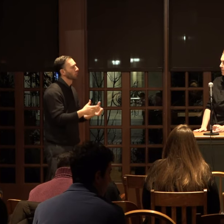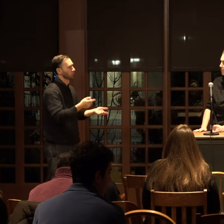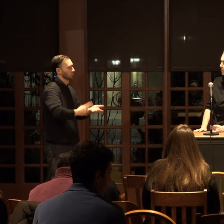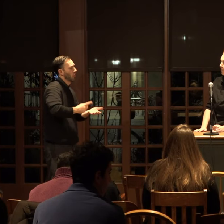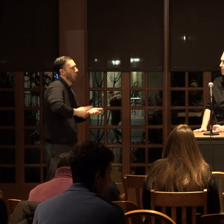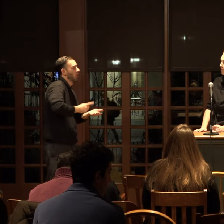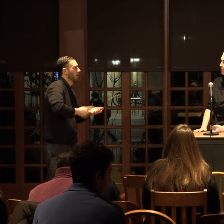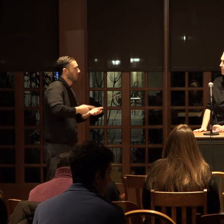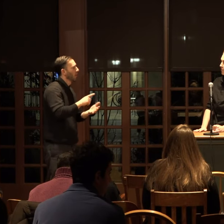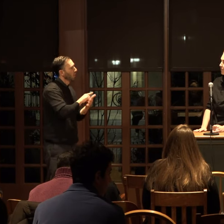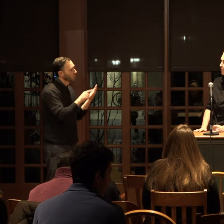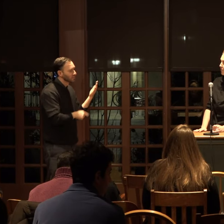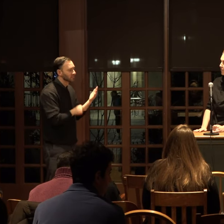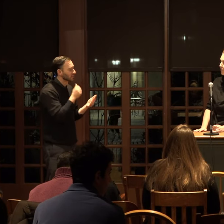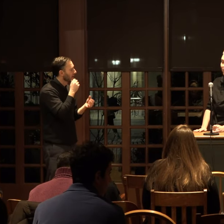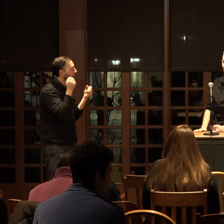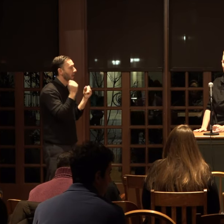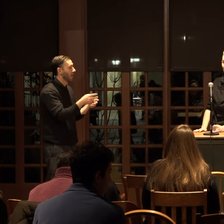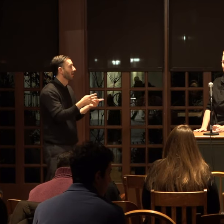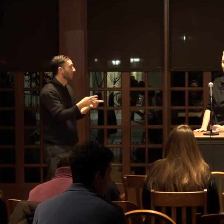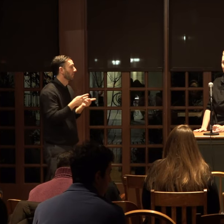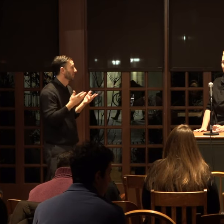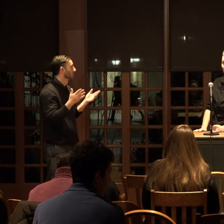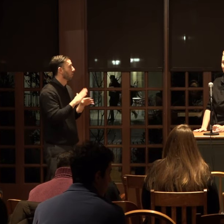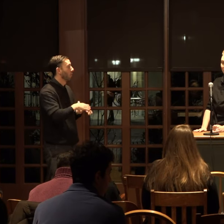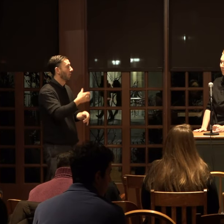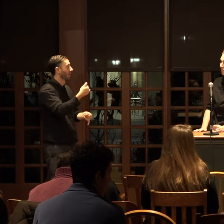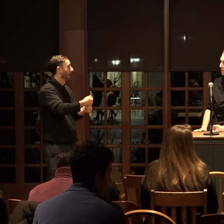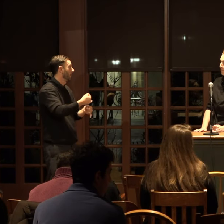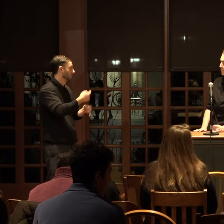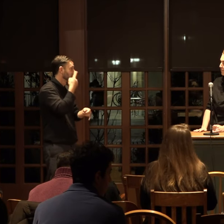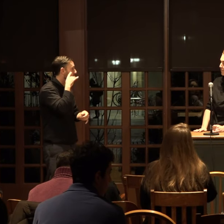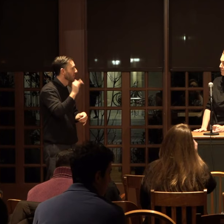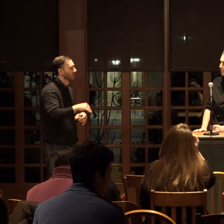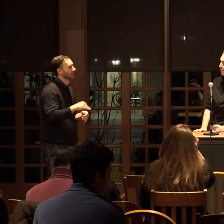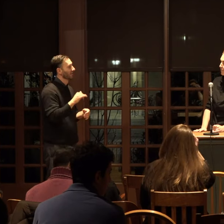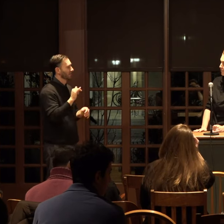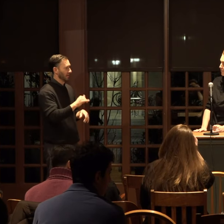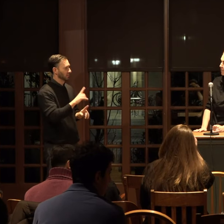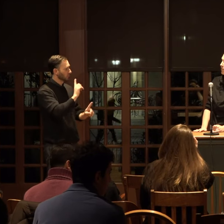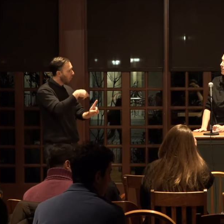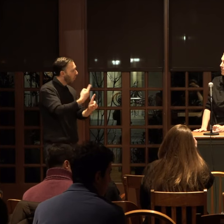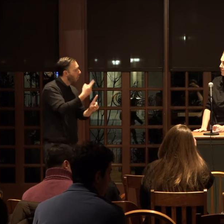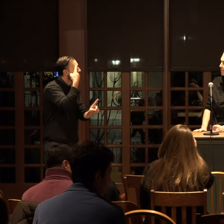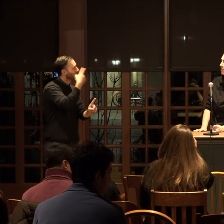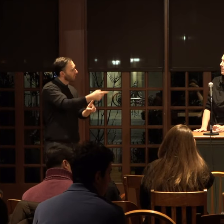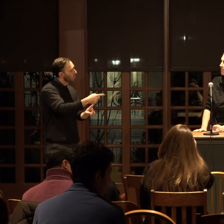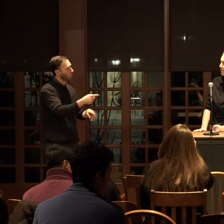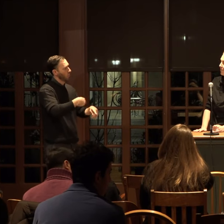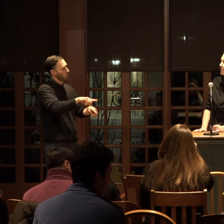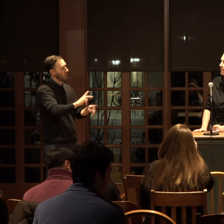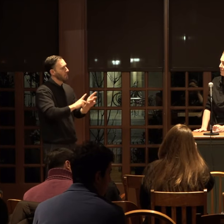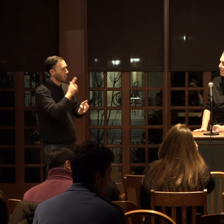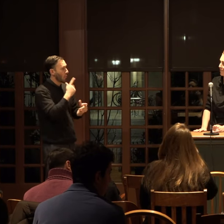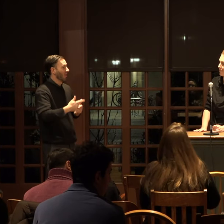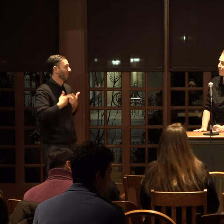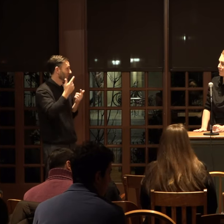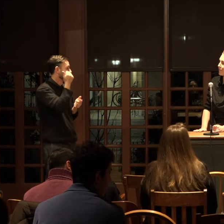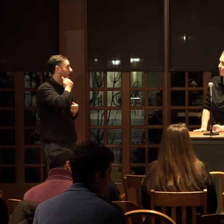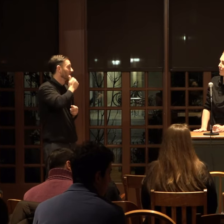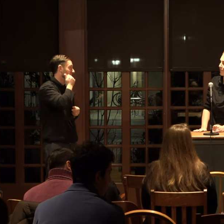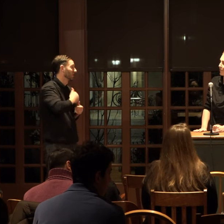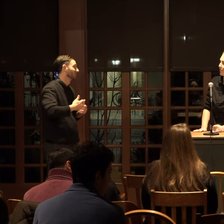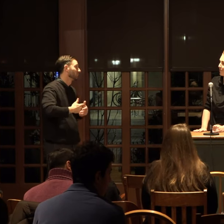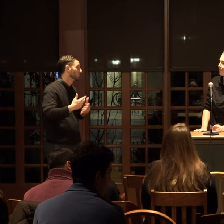about these things because there aren't a lot of spaces on campus for that I feel that's just exclusively for people who live this on a day-to-day